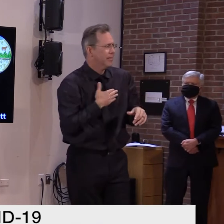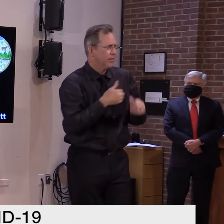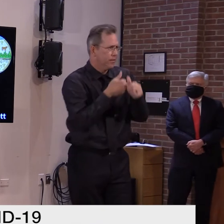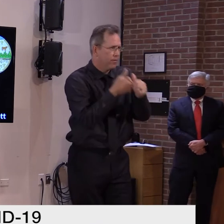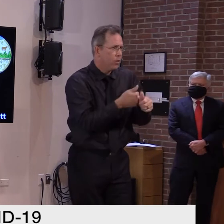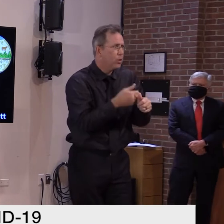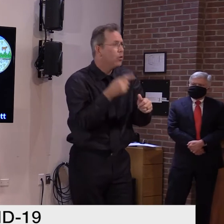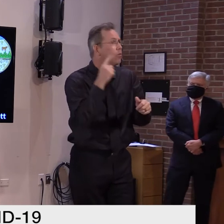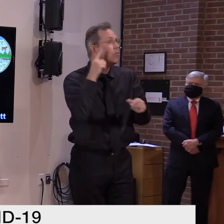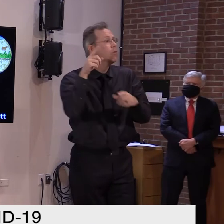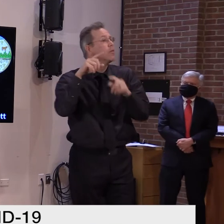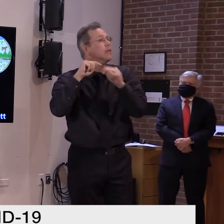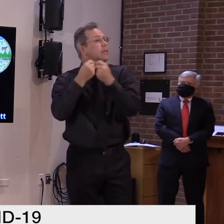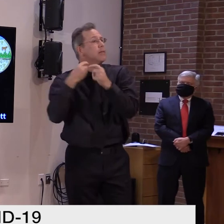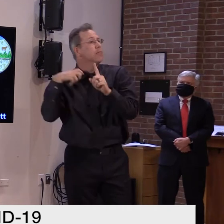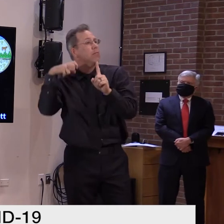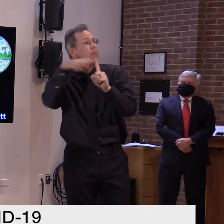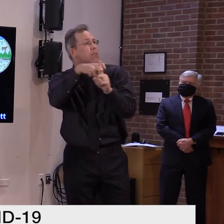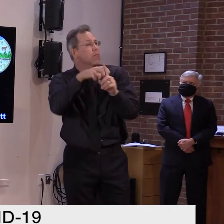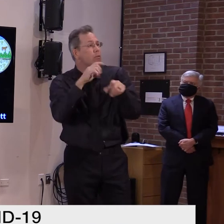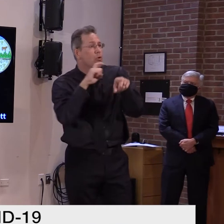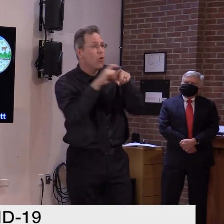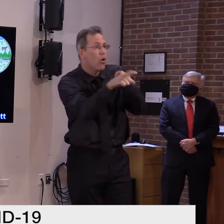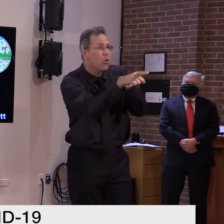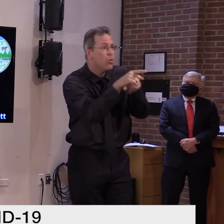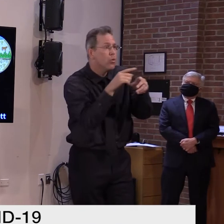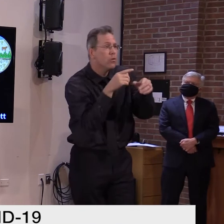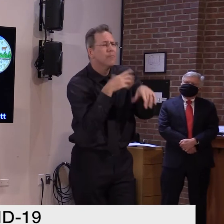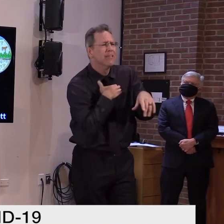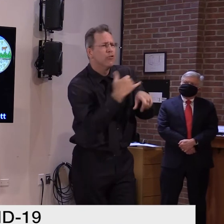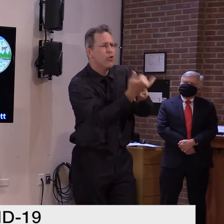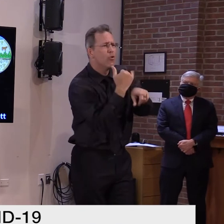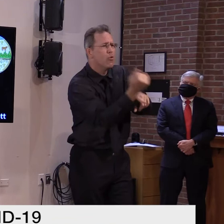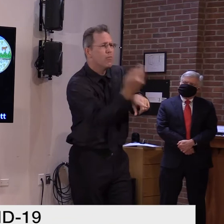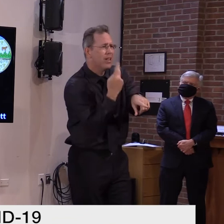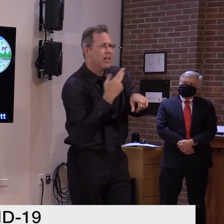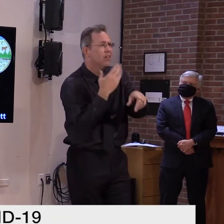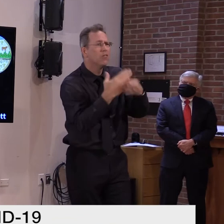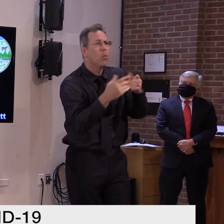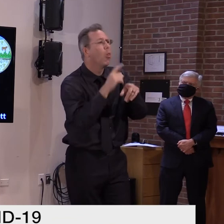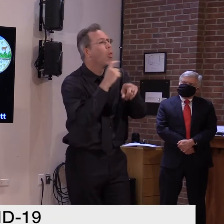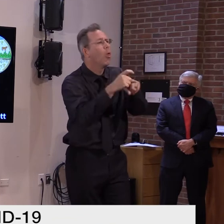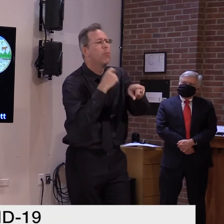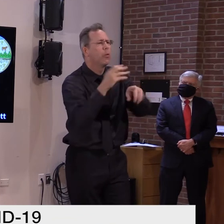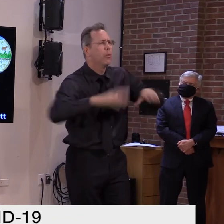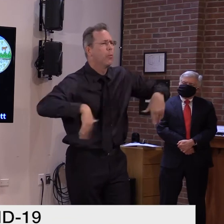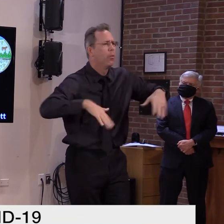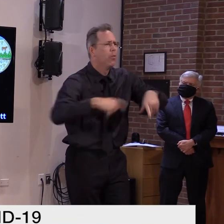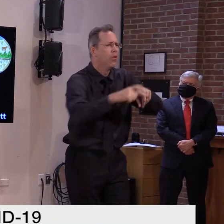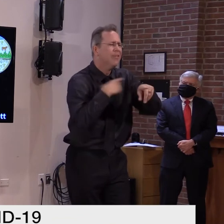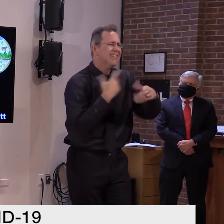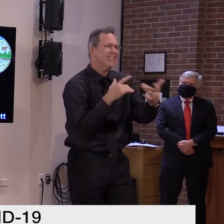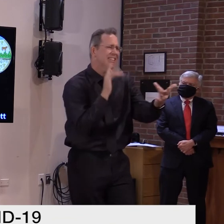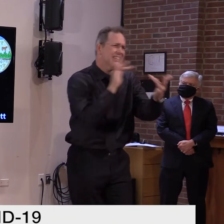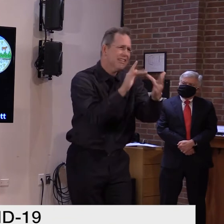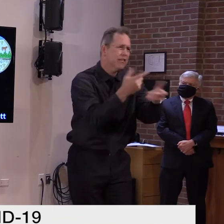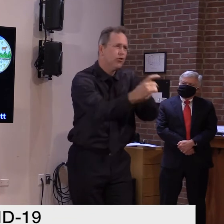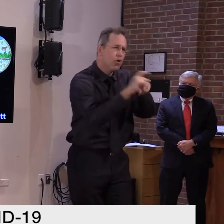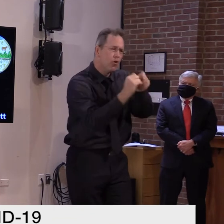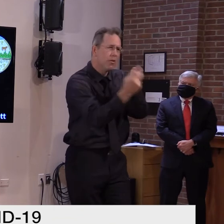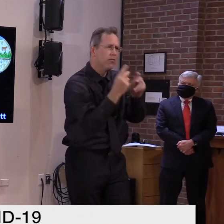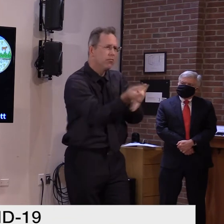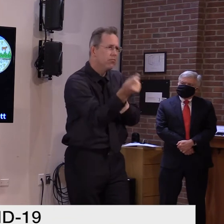the VDH contact tracing team, because we need people to be cooperative and honest when they call.